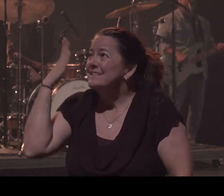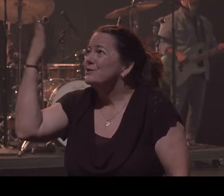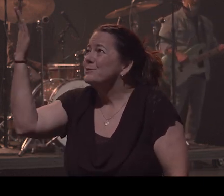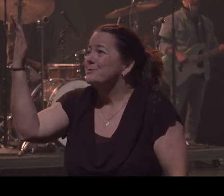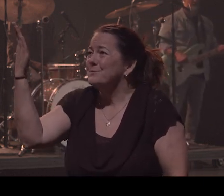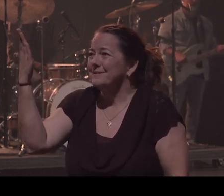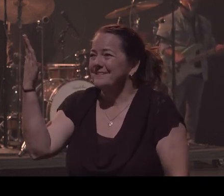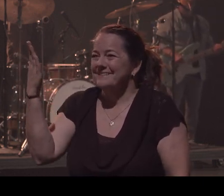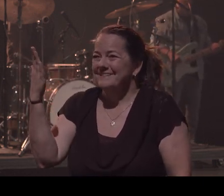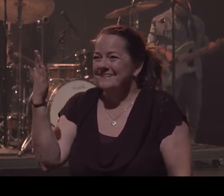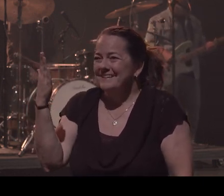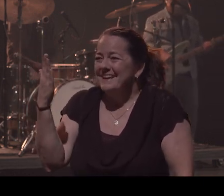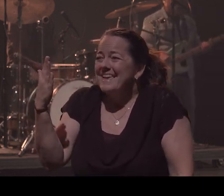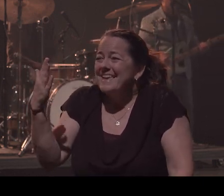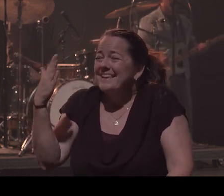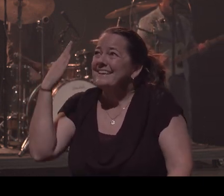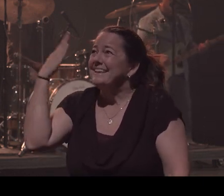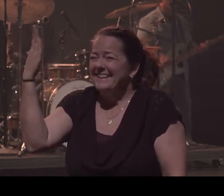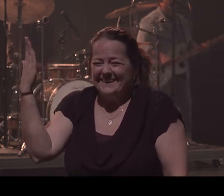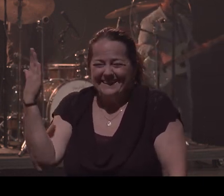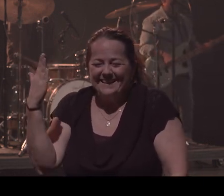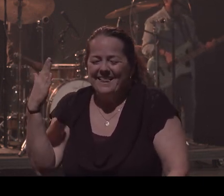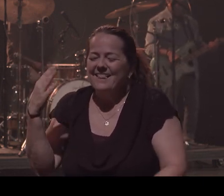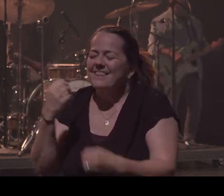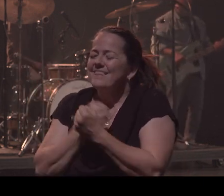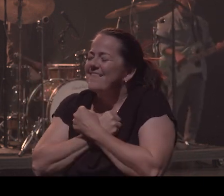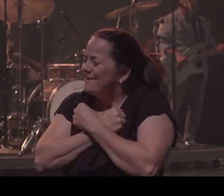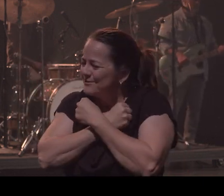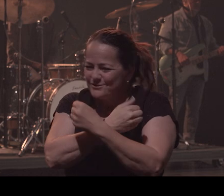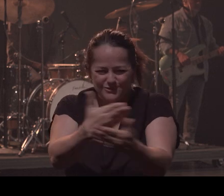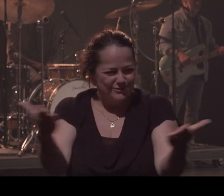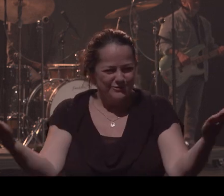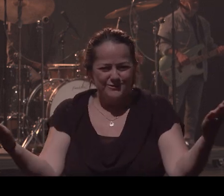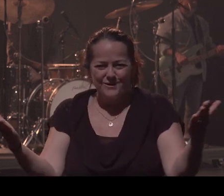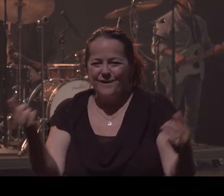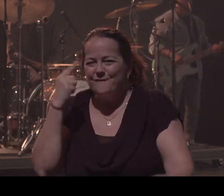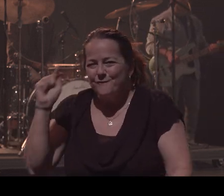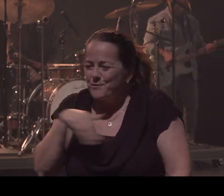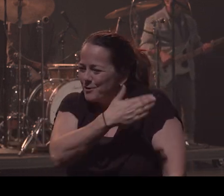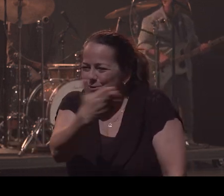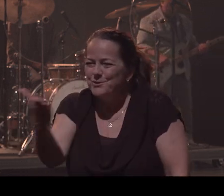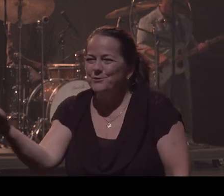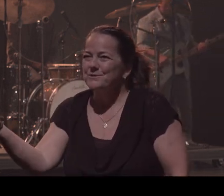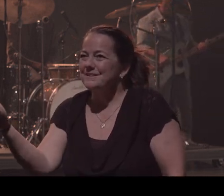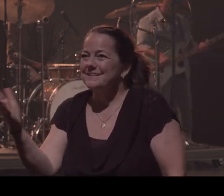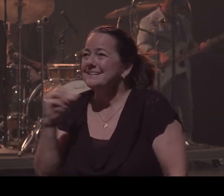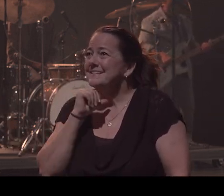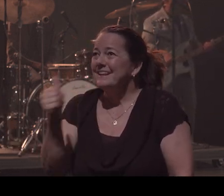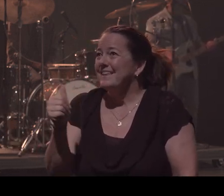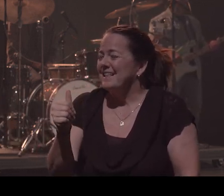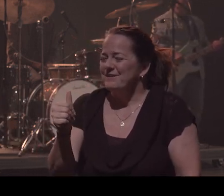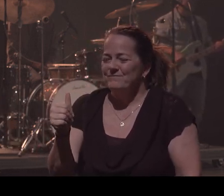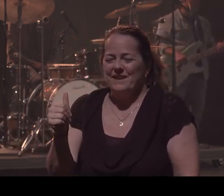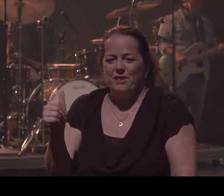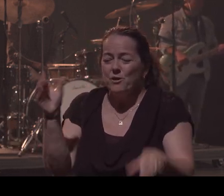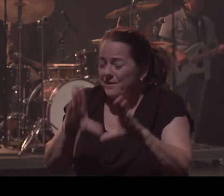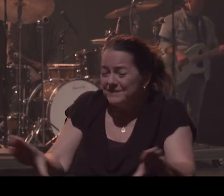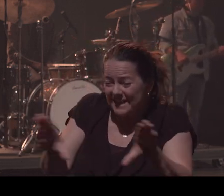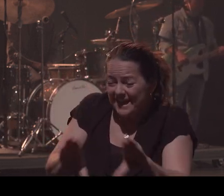and He loves you and He is for you He does not love you because of anything that you've accomplished but He loves you because